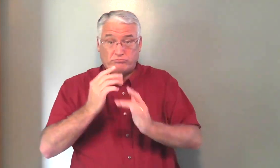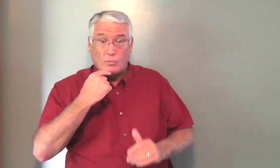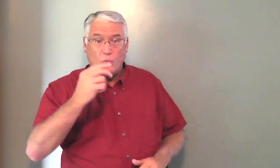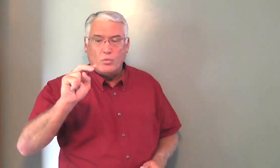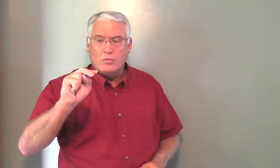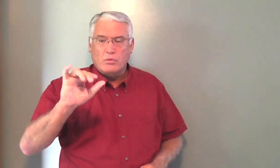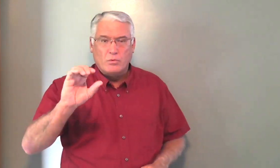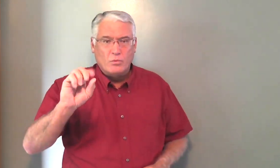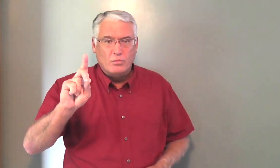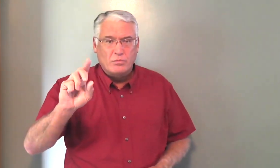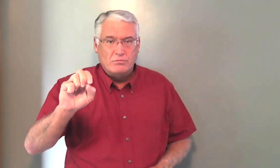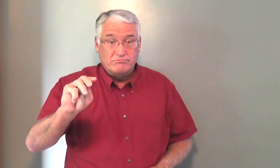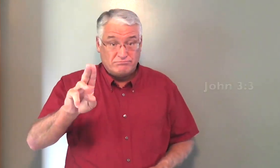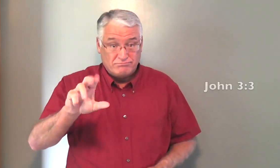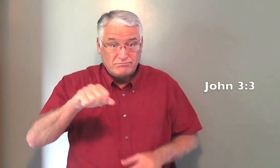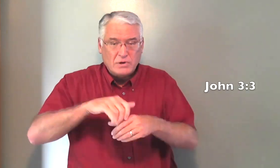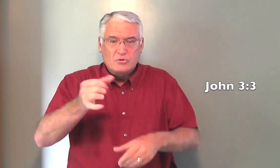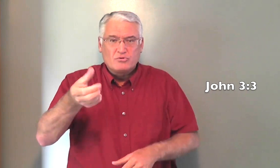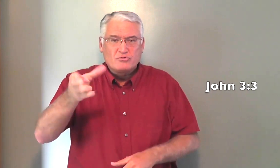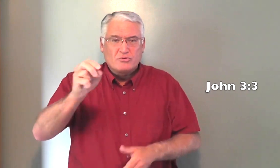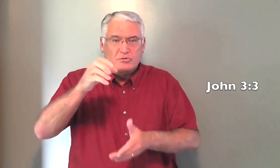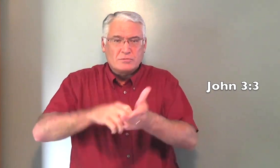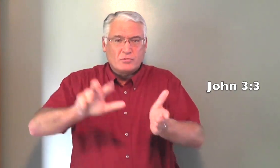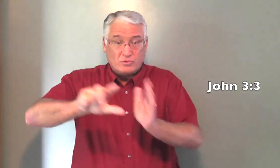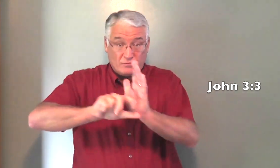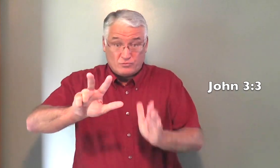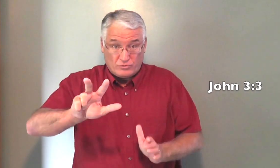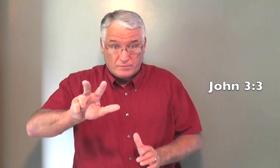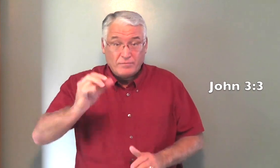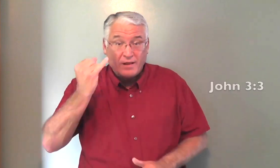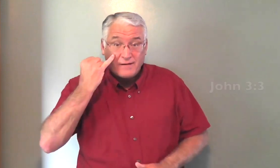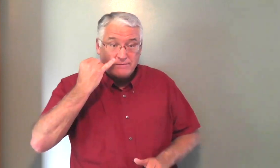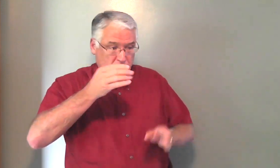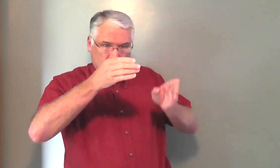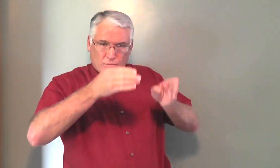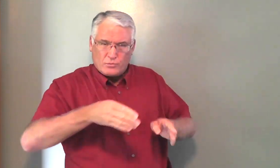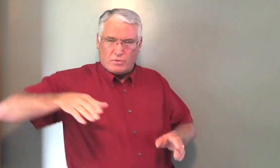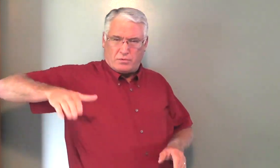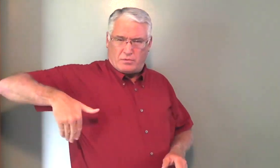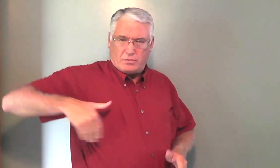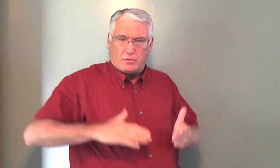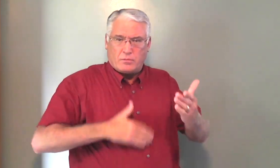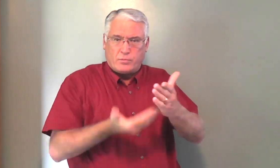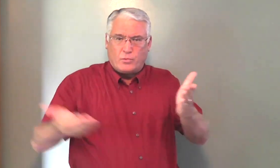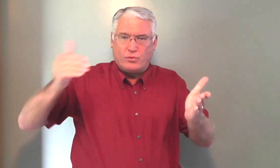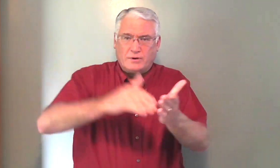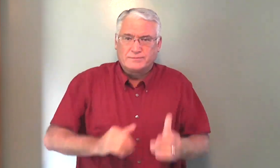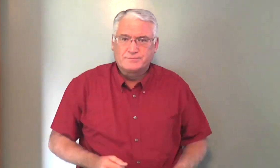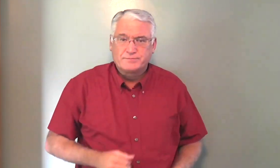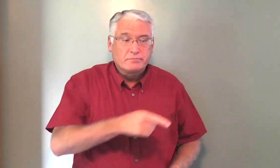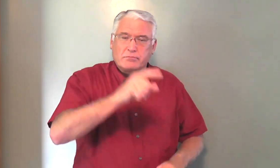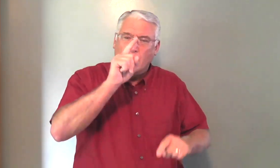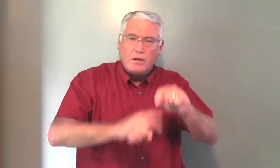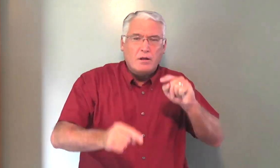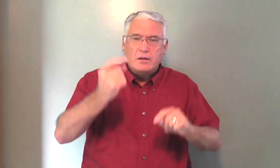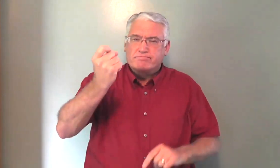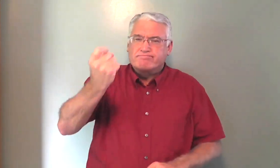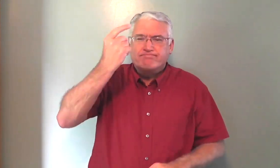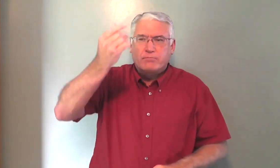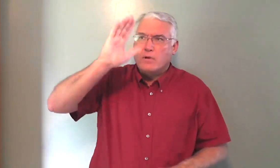is that Jesus told Nicodemus in John 3, 3, He said that if a person is not born again, he